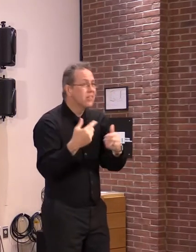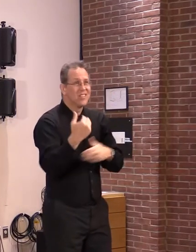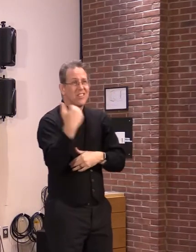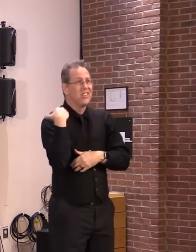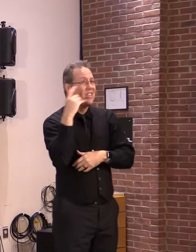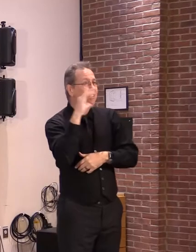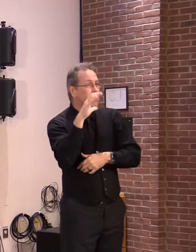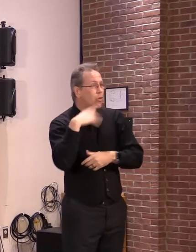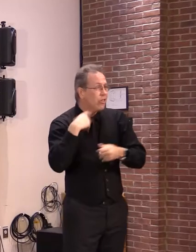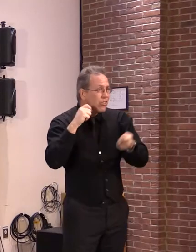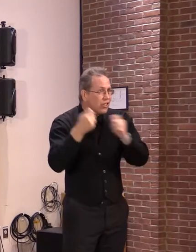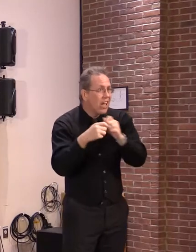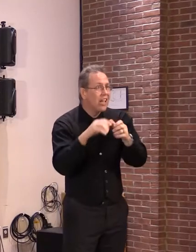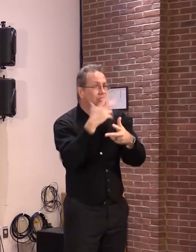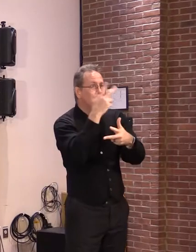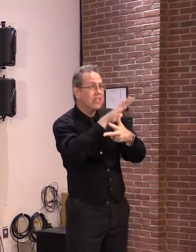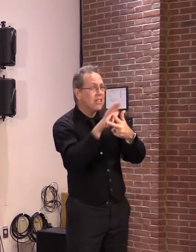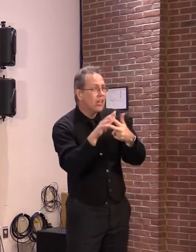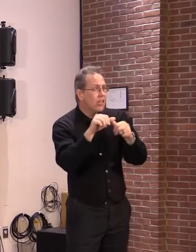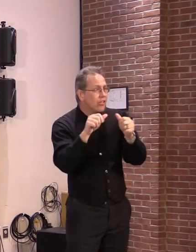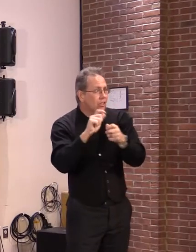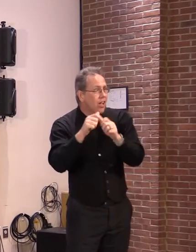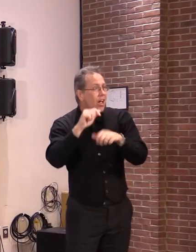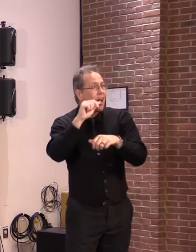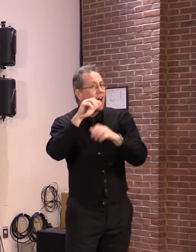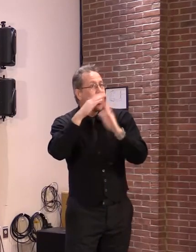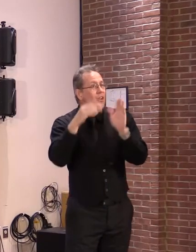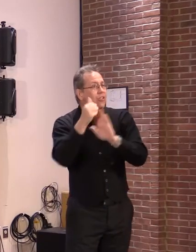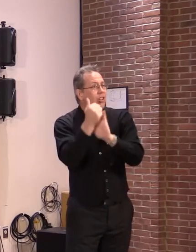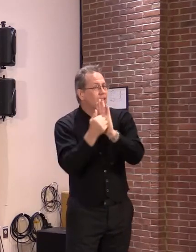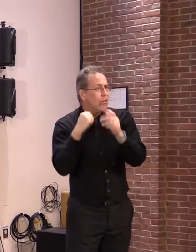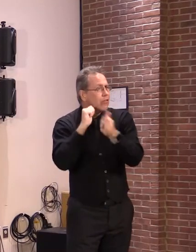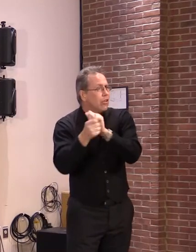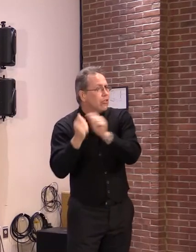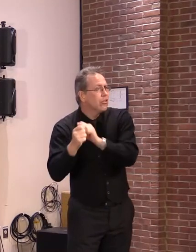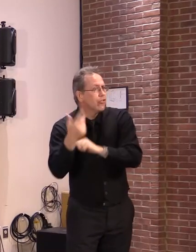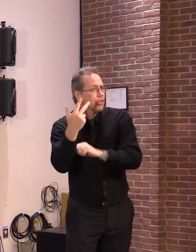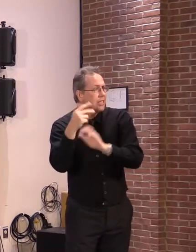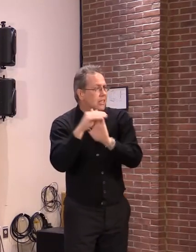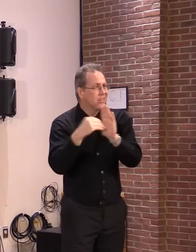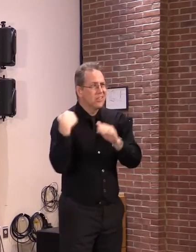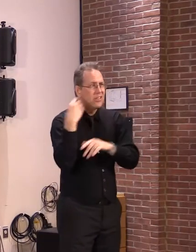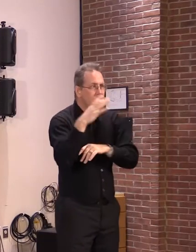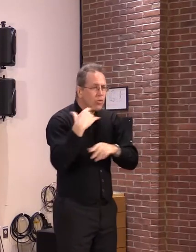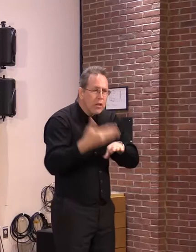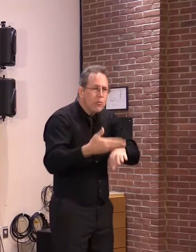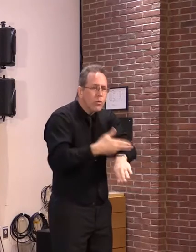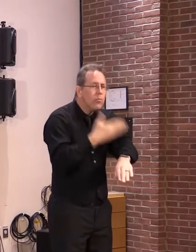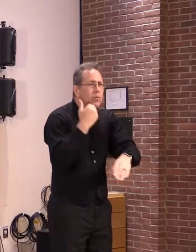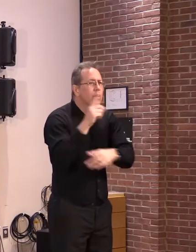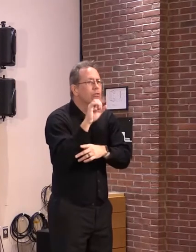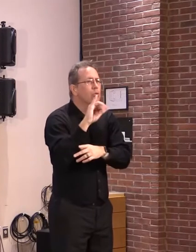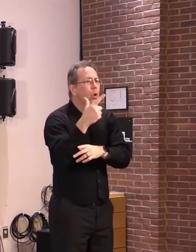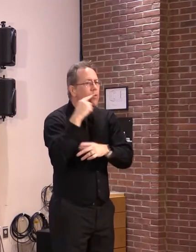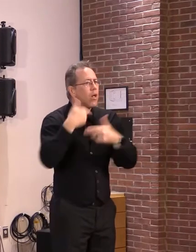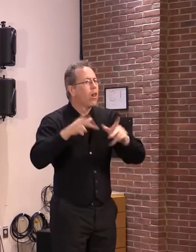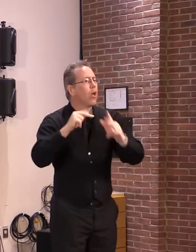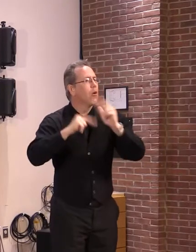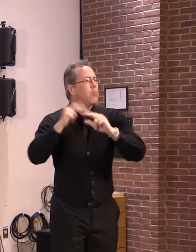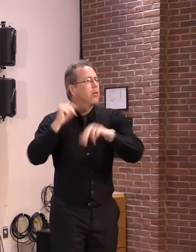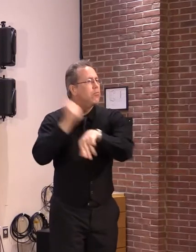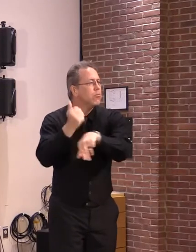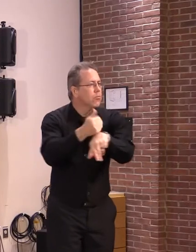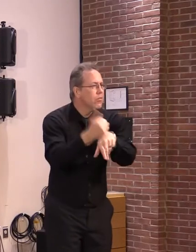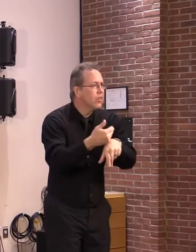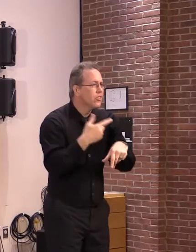housing action agenda that included three major upzoning efforts that we're actively working on now. We've got more work to